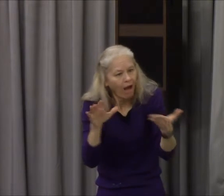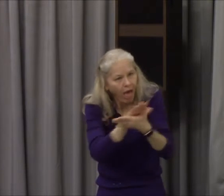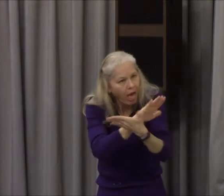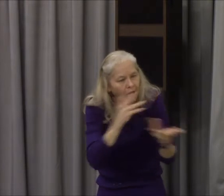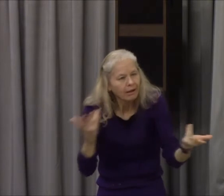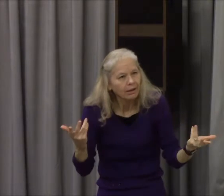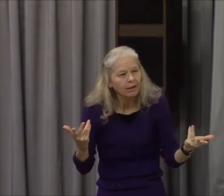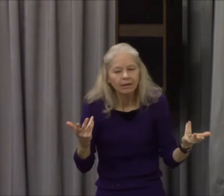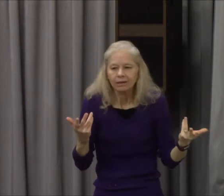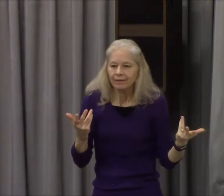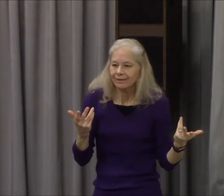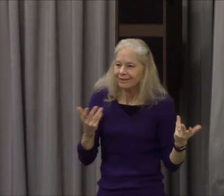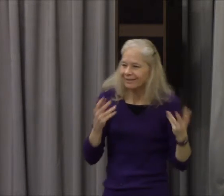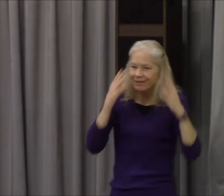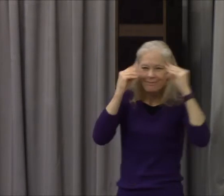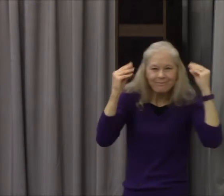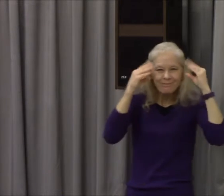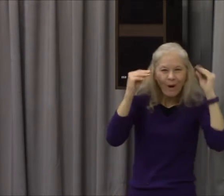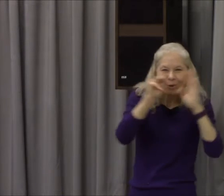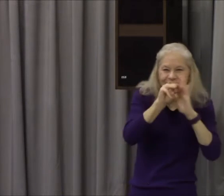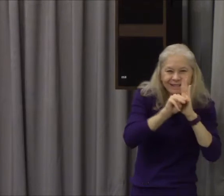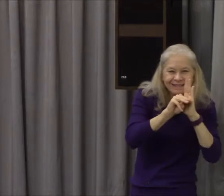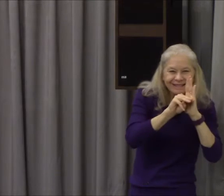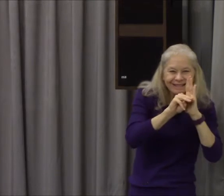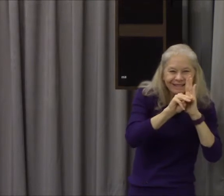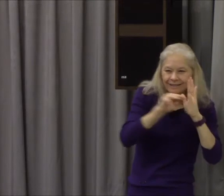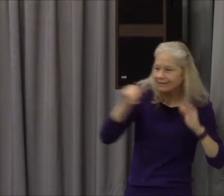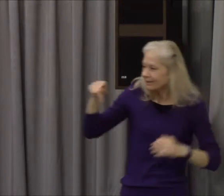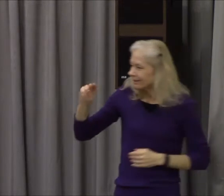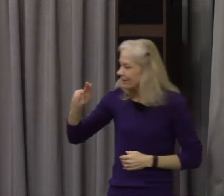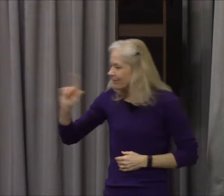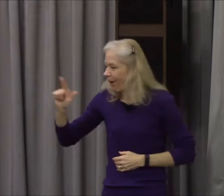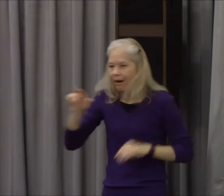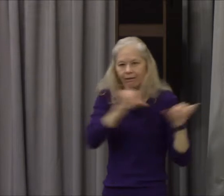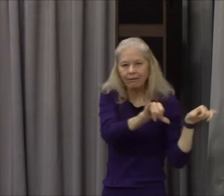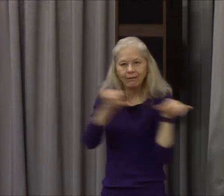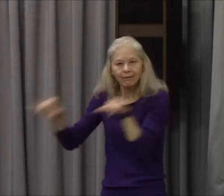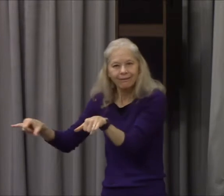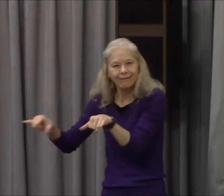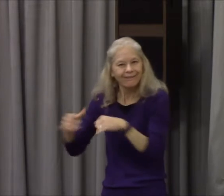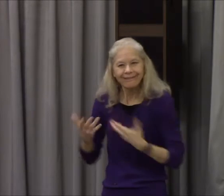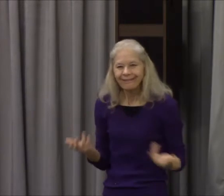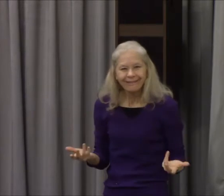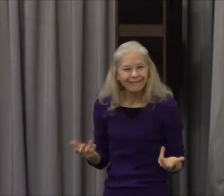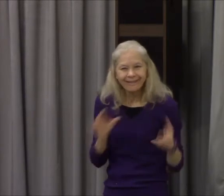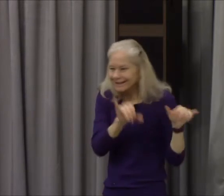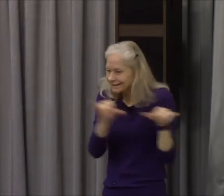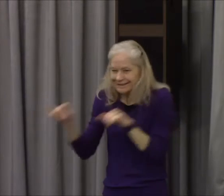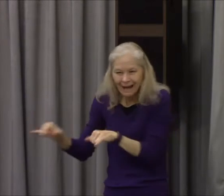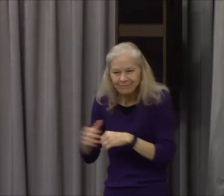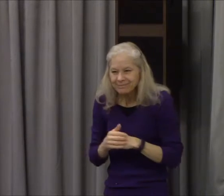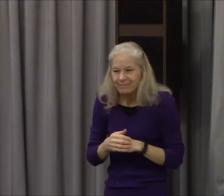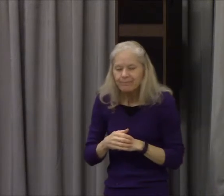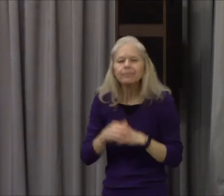what was Moses saying when you see when Moses received those commandments you remember what happened